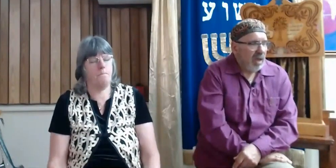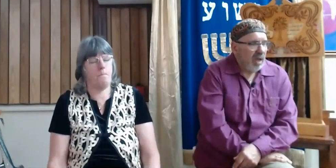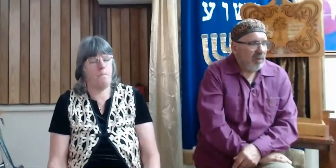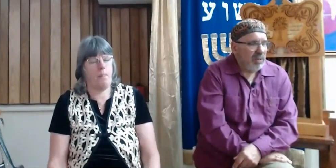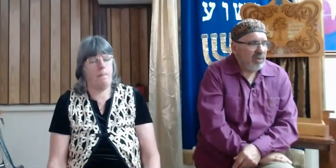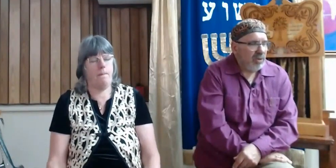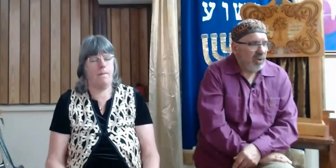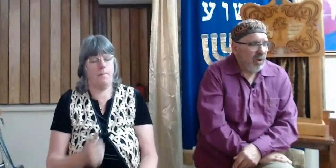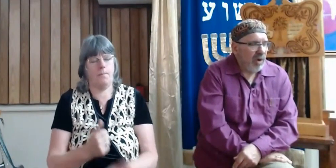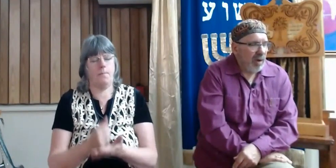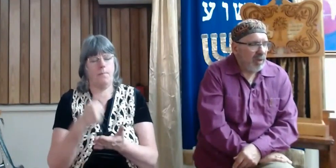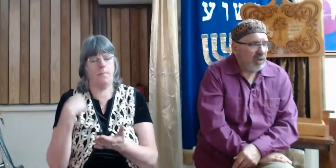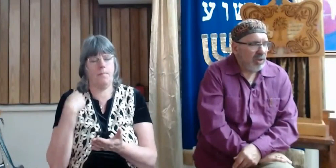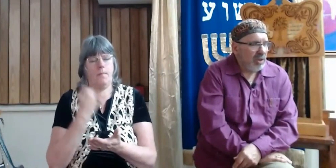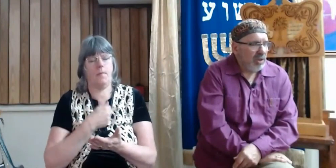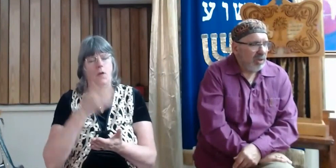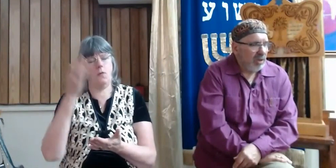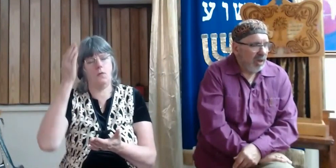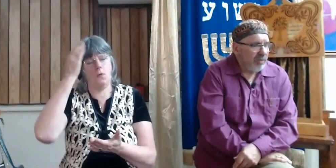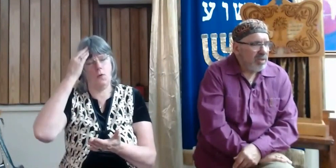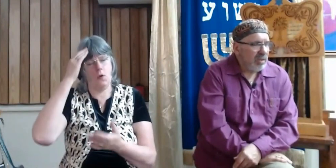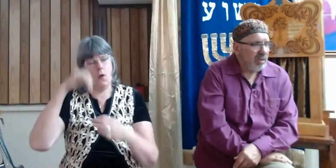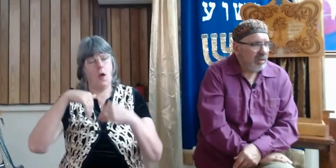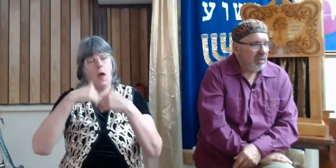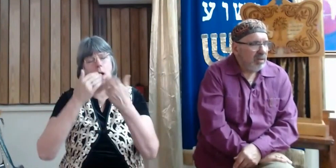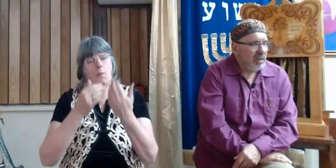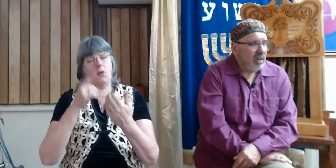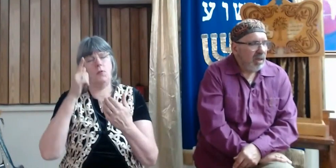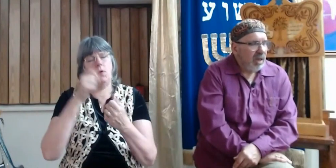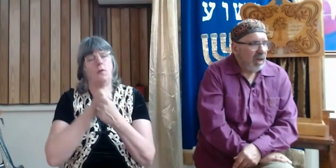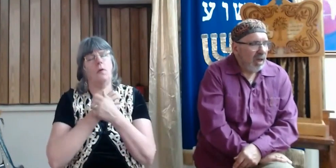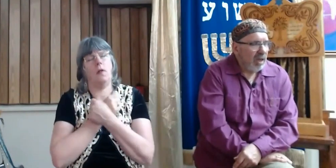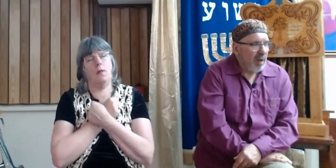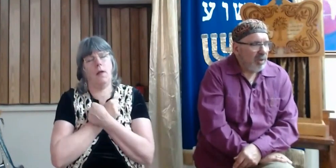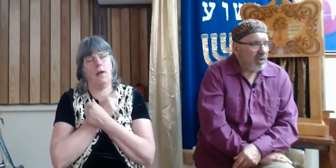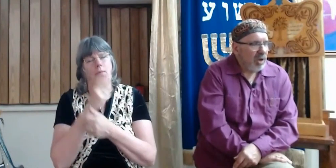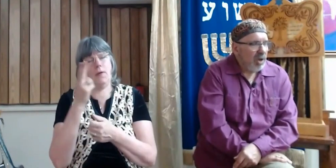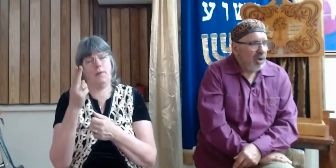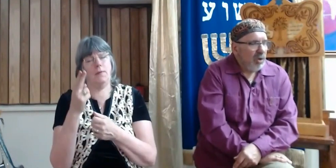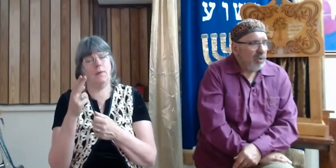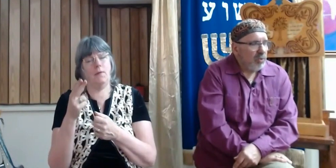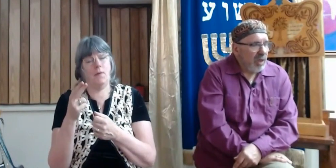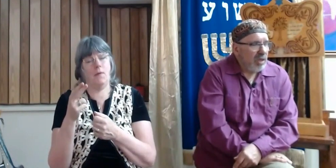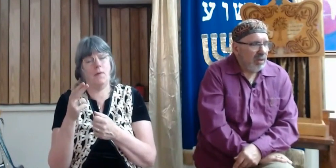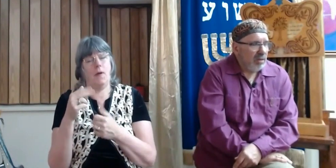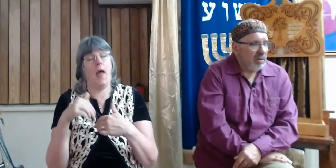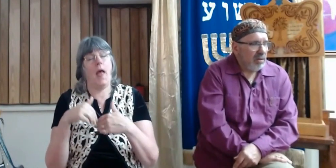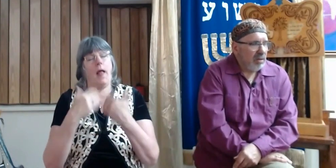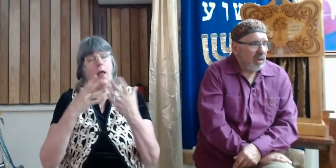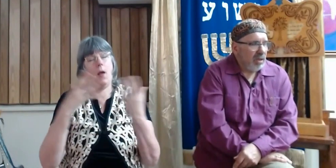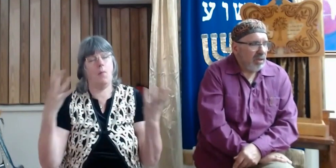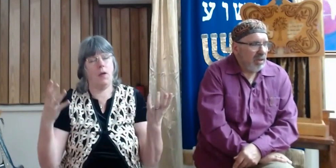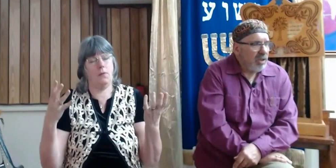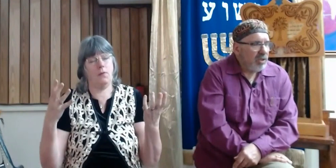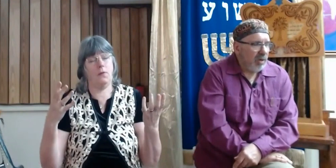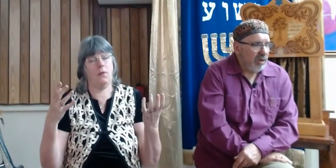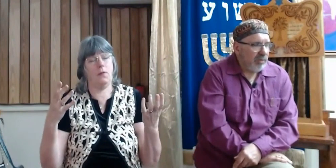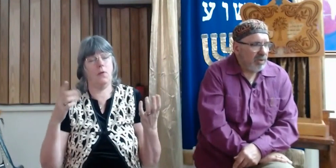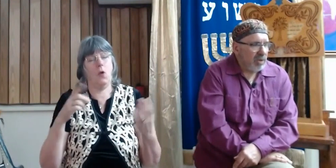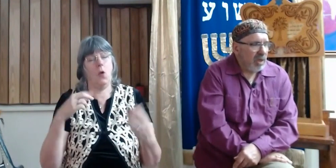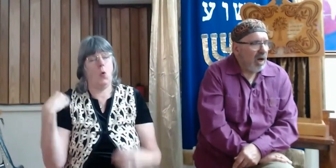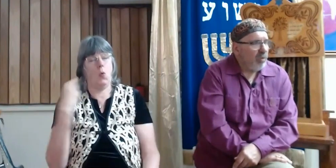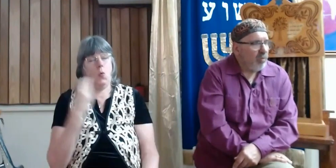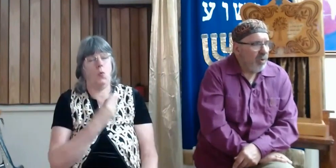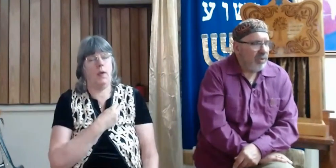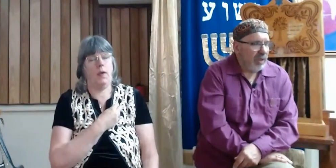Help us to know how much you love us and how much we, each one